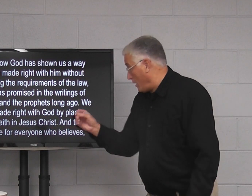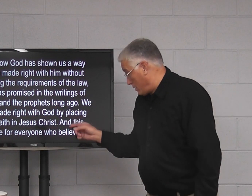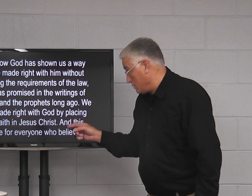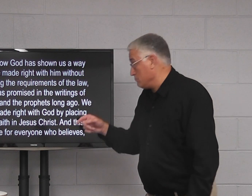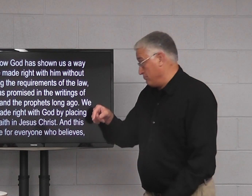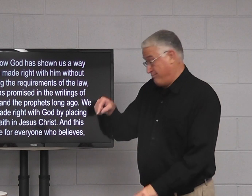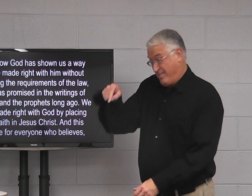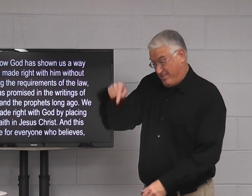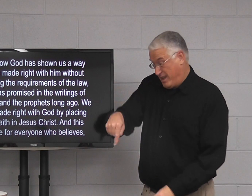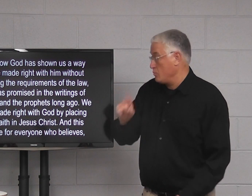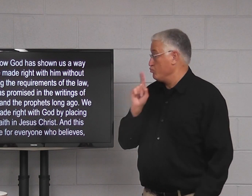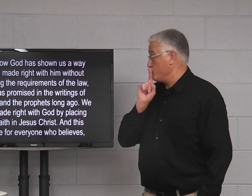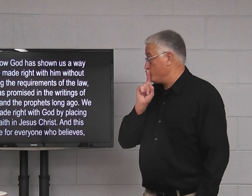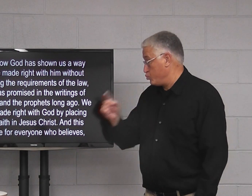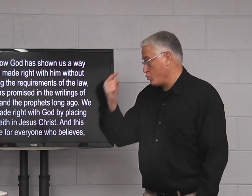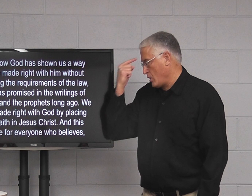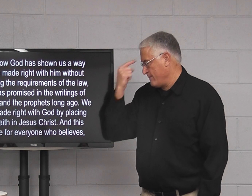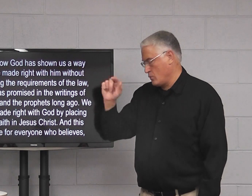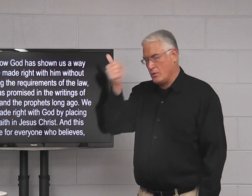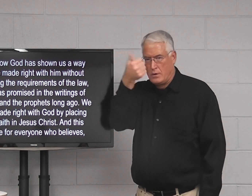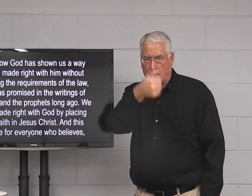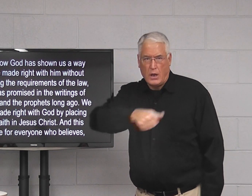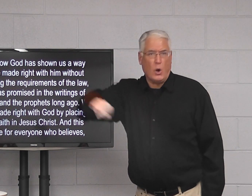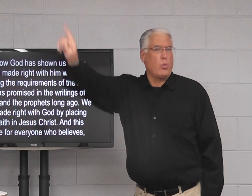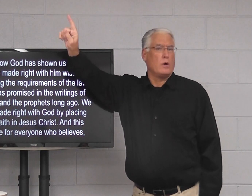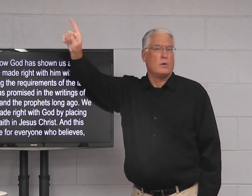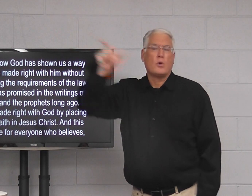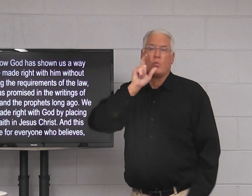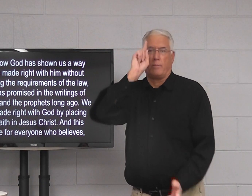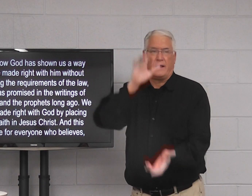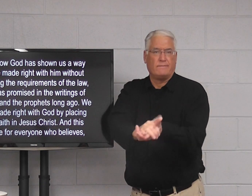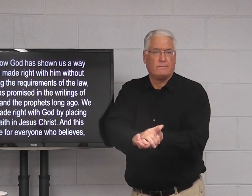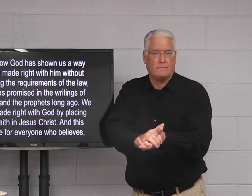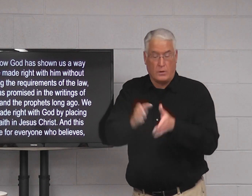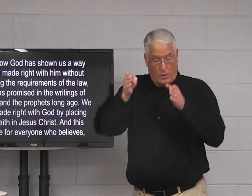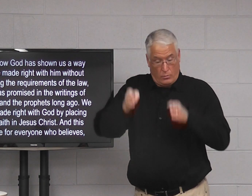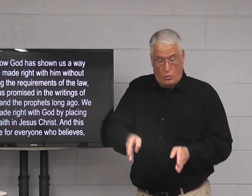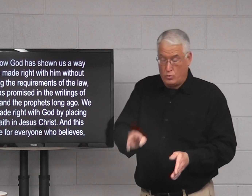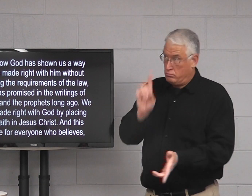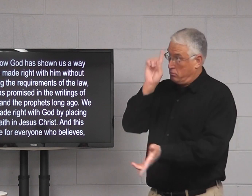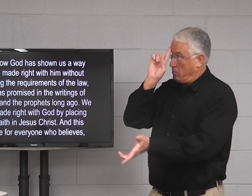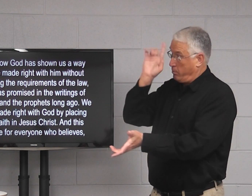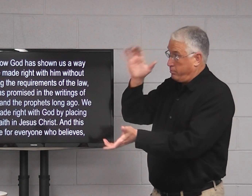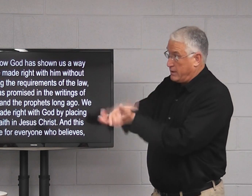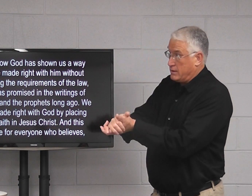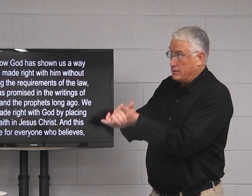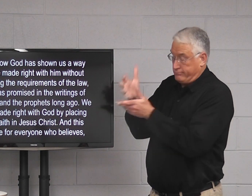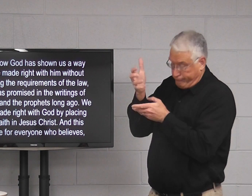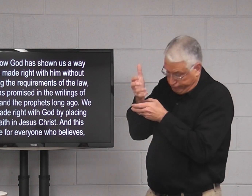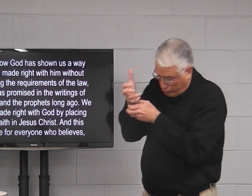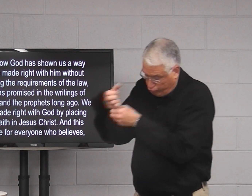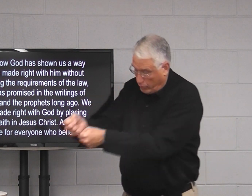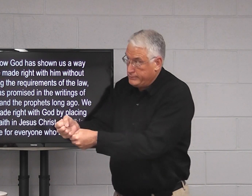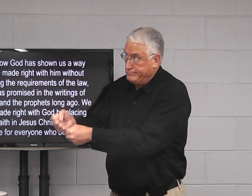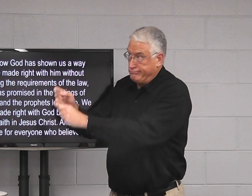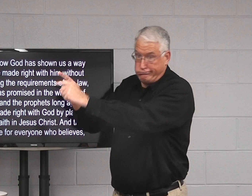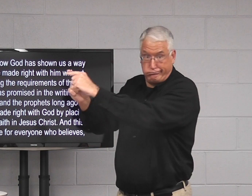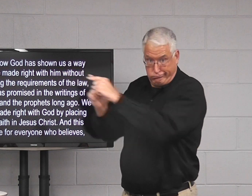and this is true for everyone or anyone who believes. When you